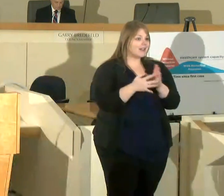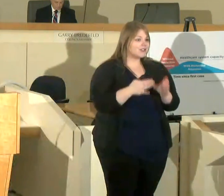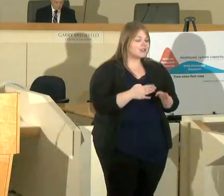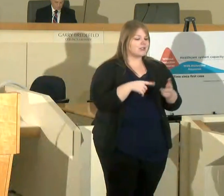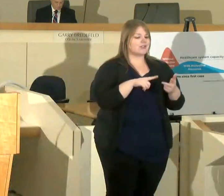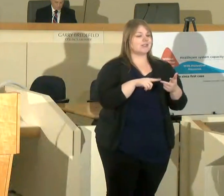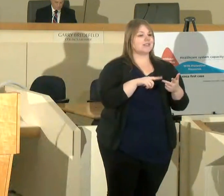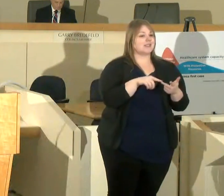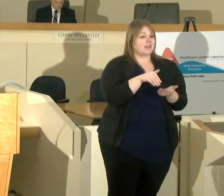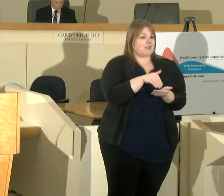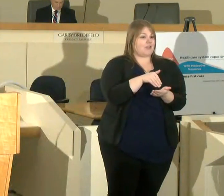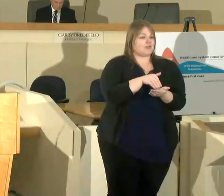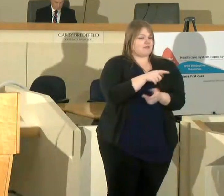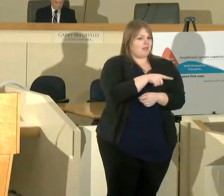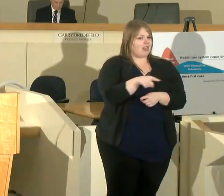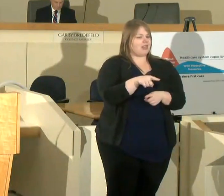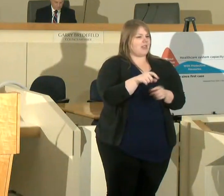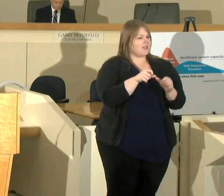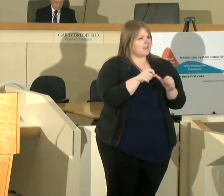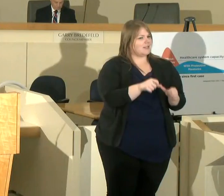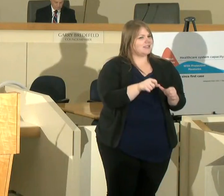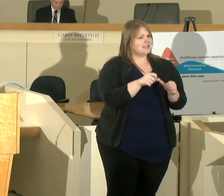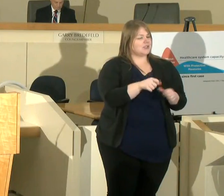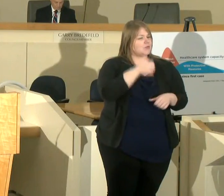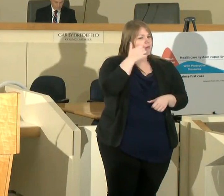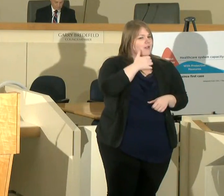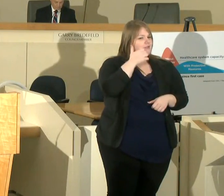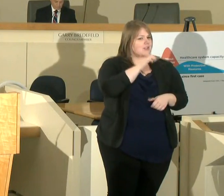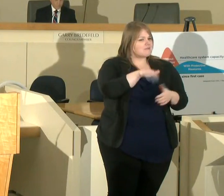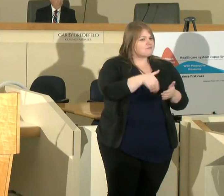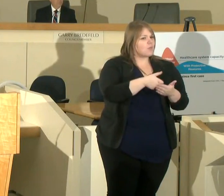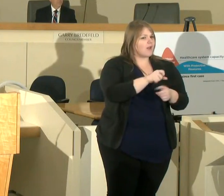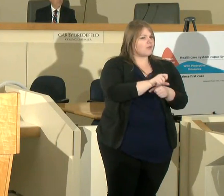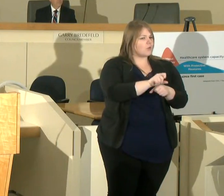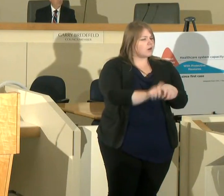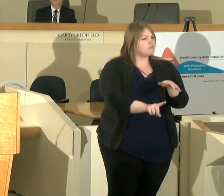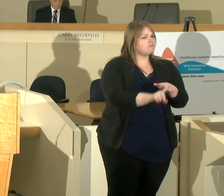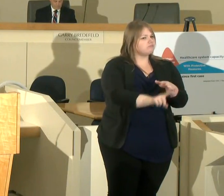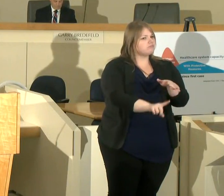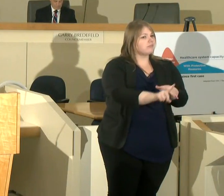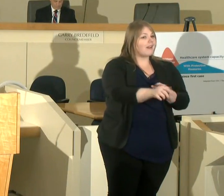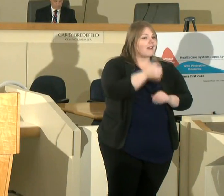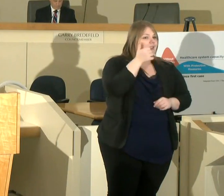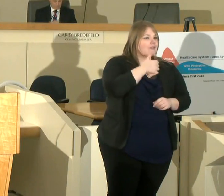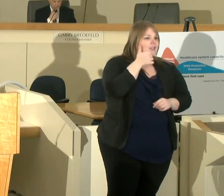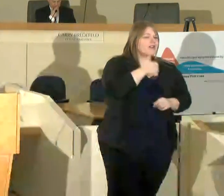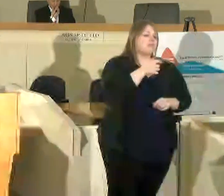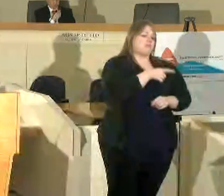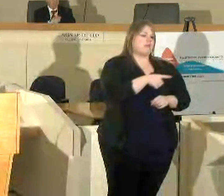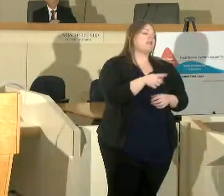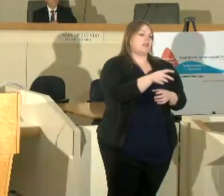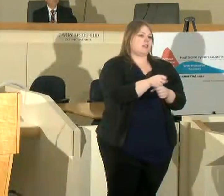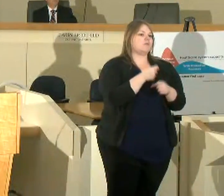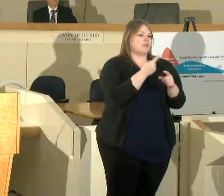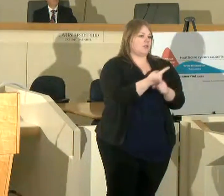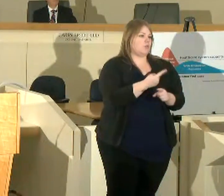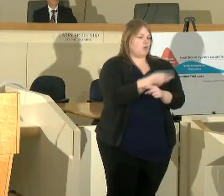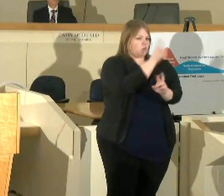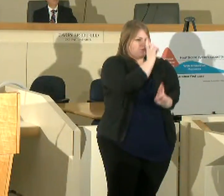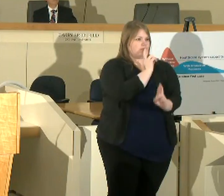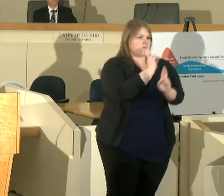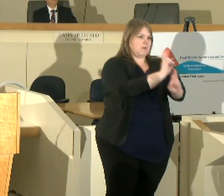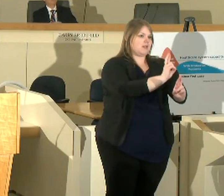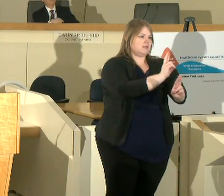those who continue to still show up every day receive the appropriate amount of respect